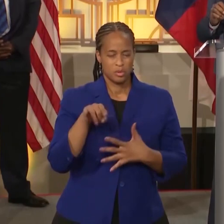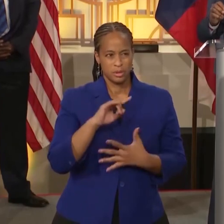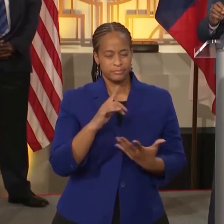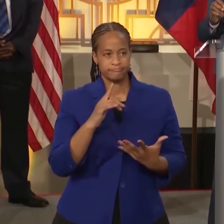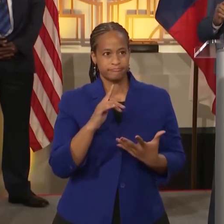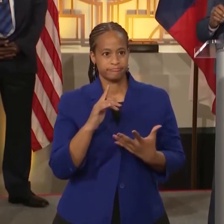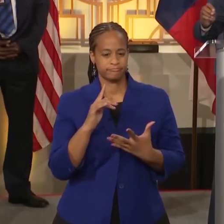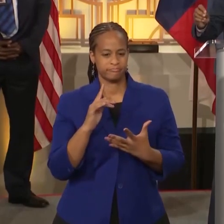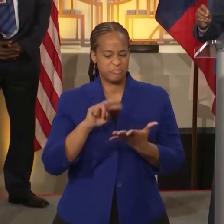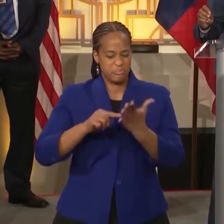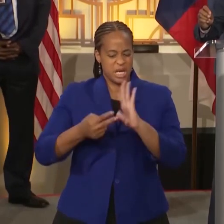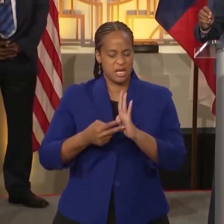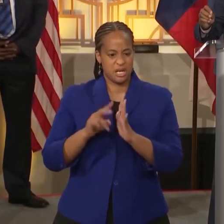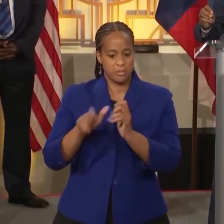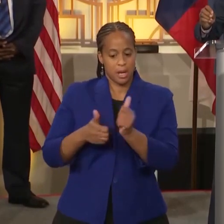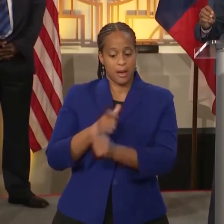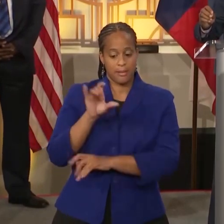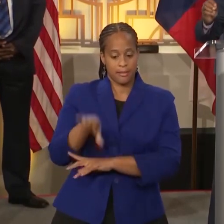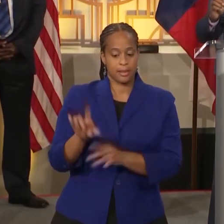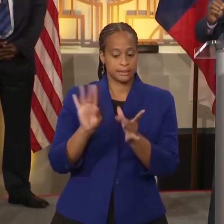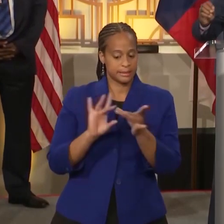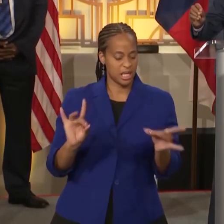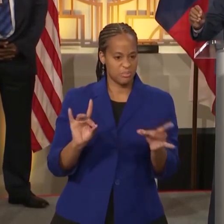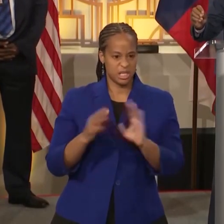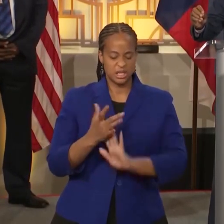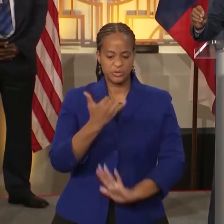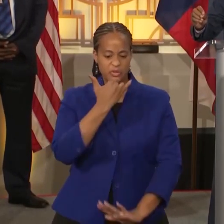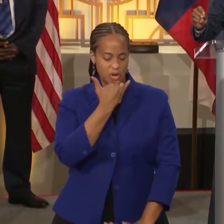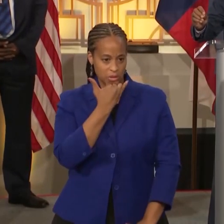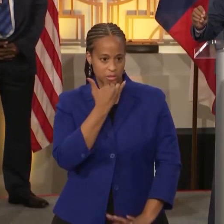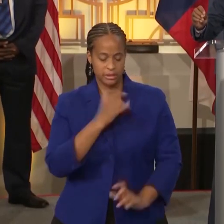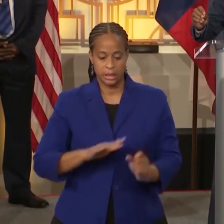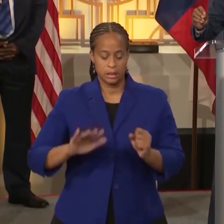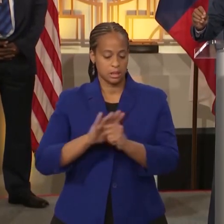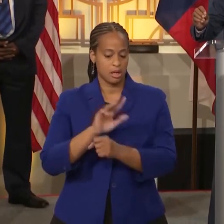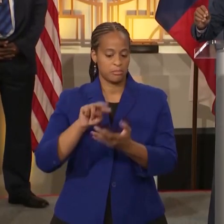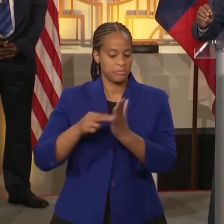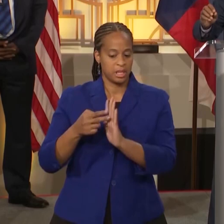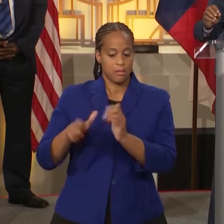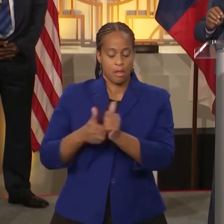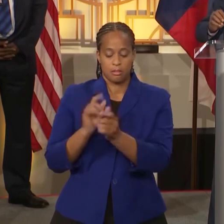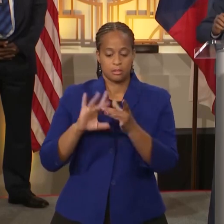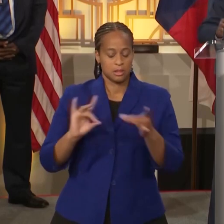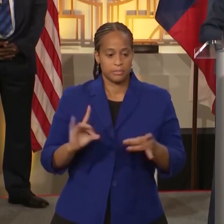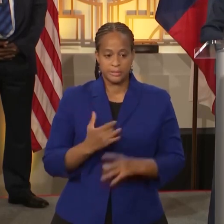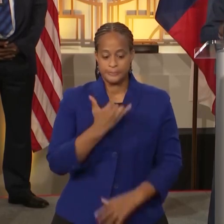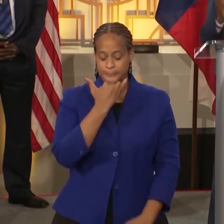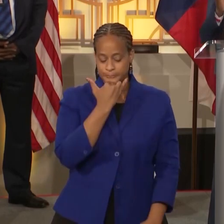is flawed. The entire premise. And